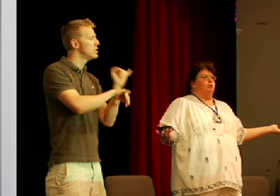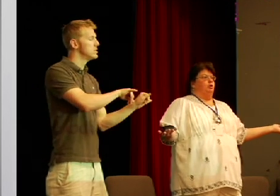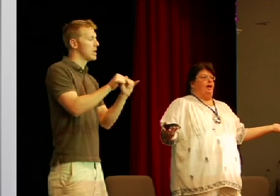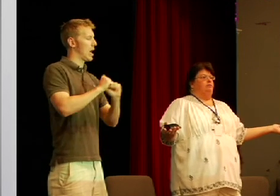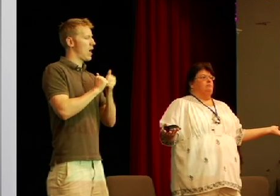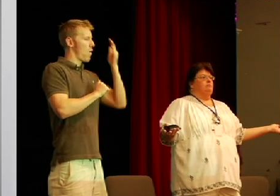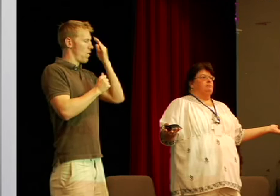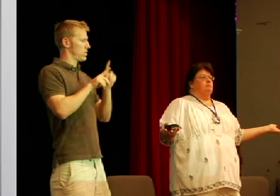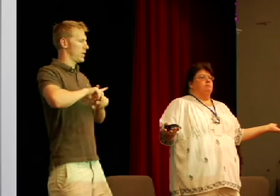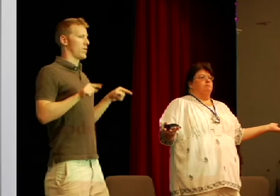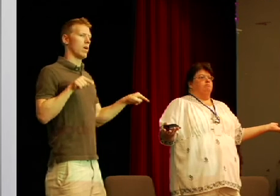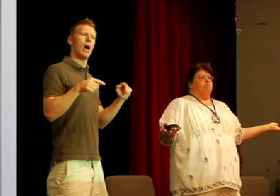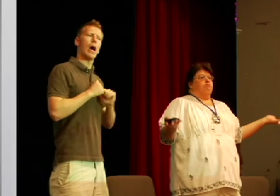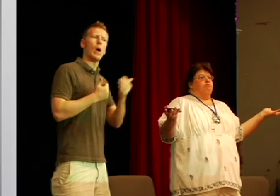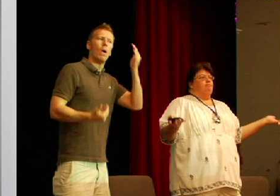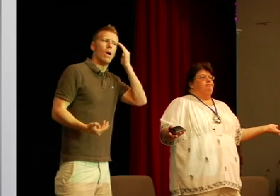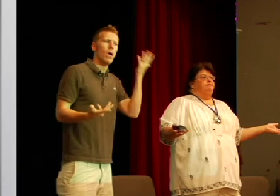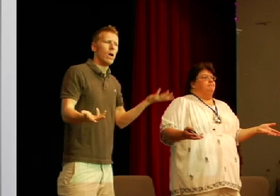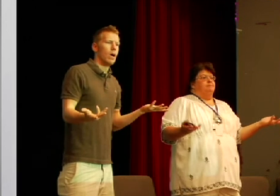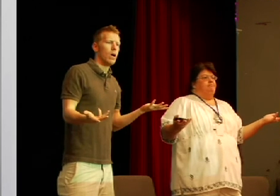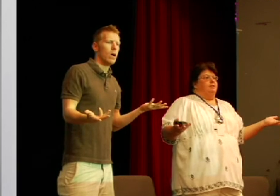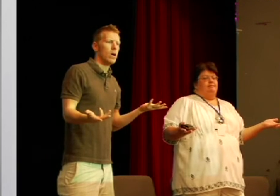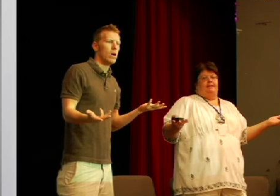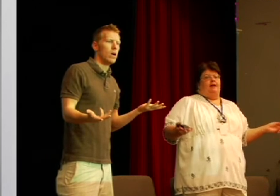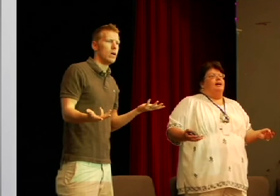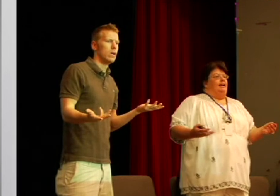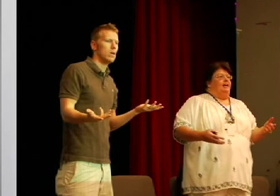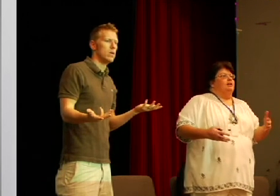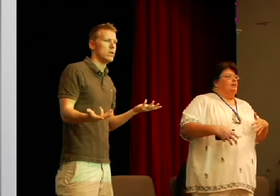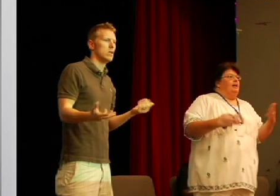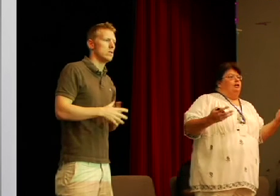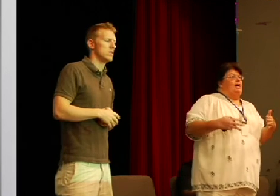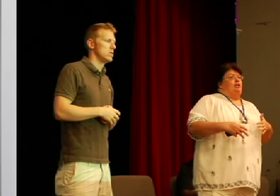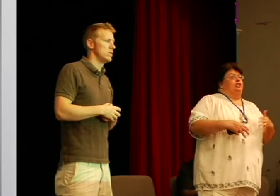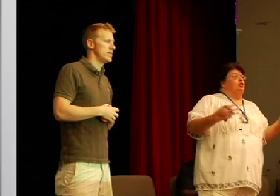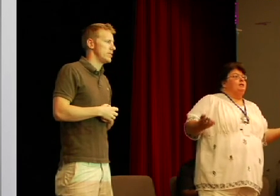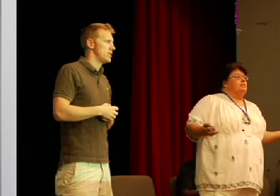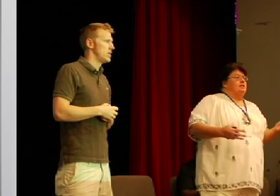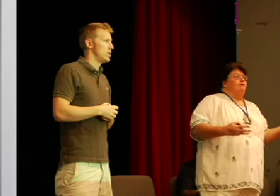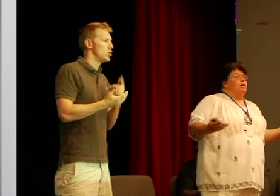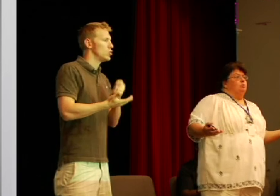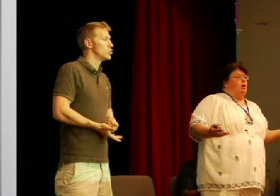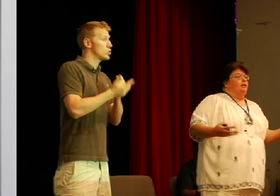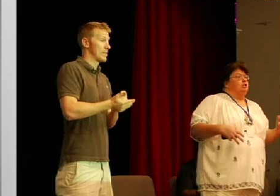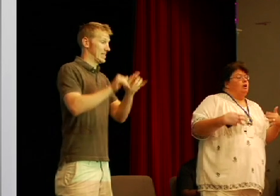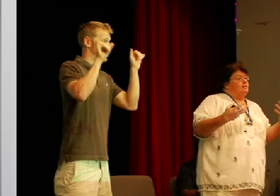which one you have the treatment is the same for either one unless you have a